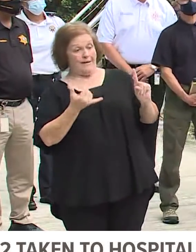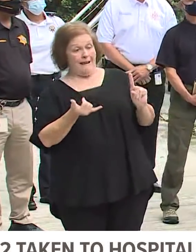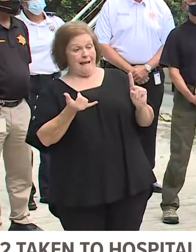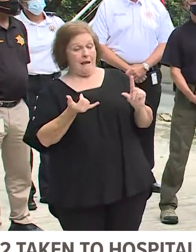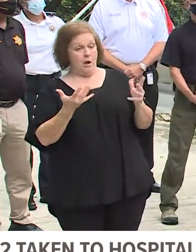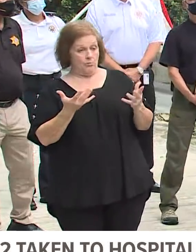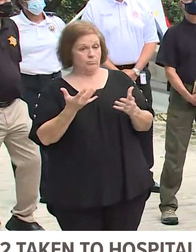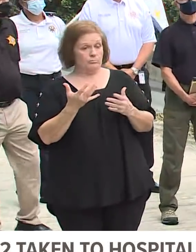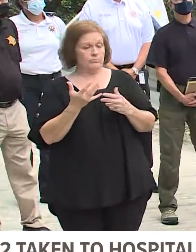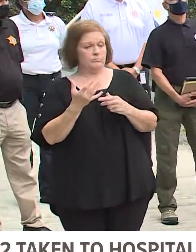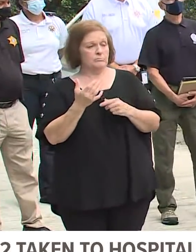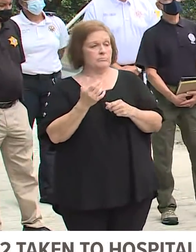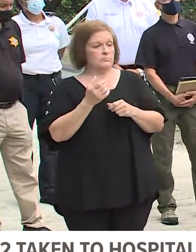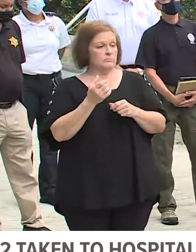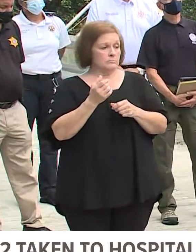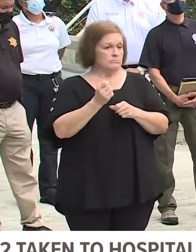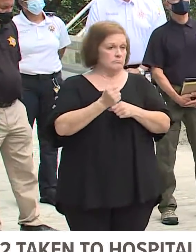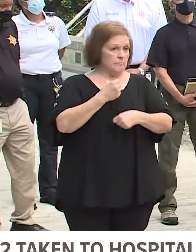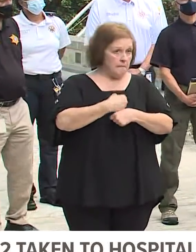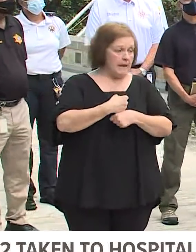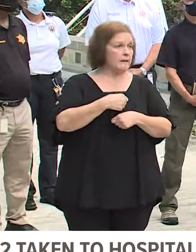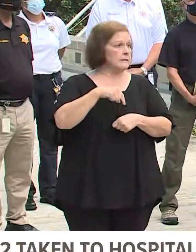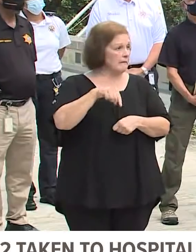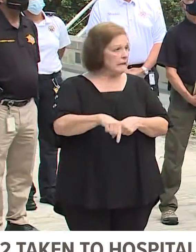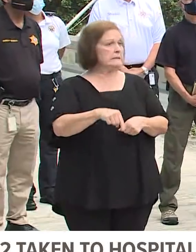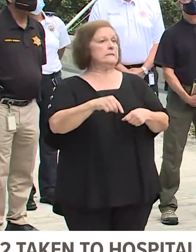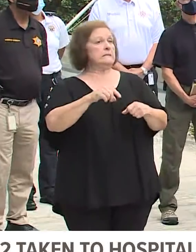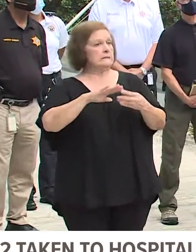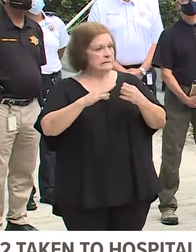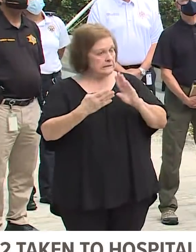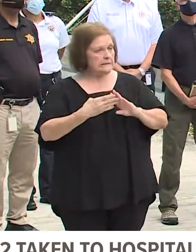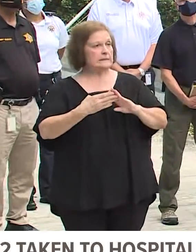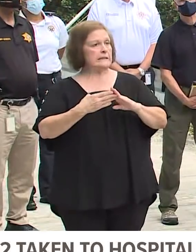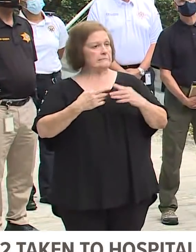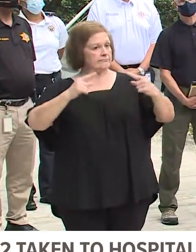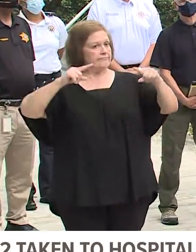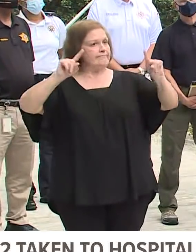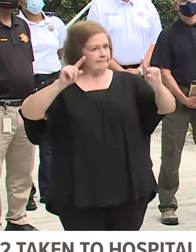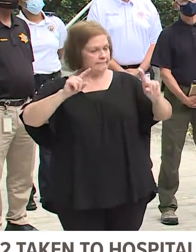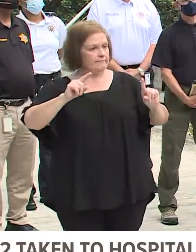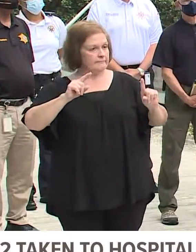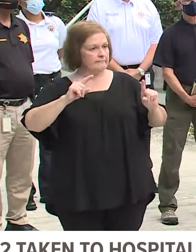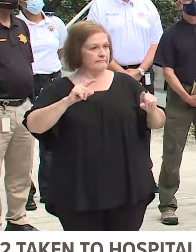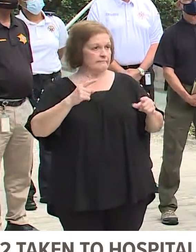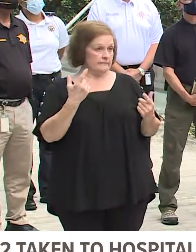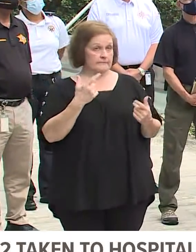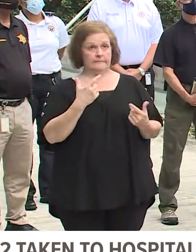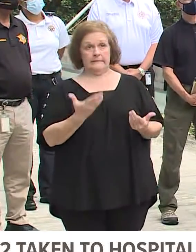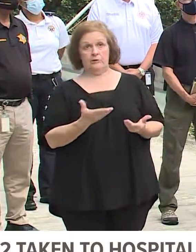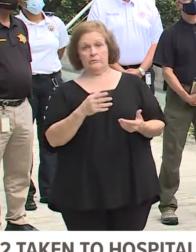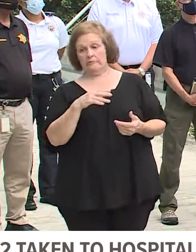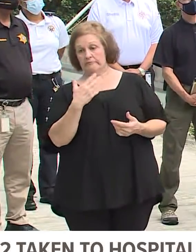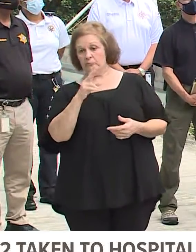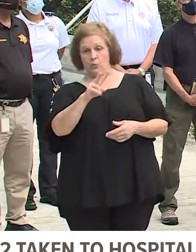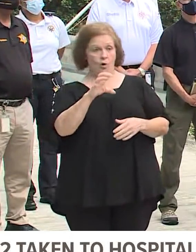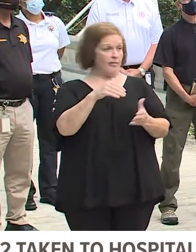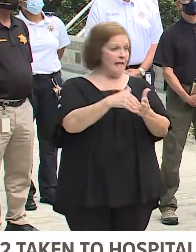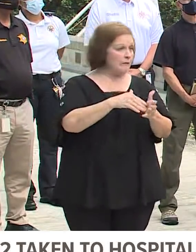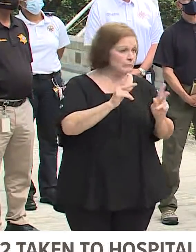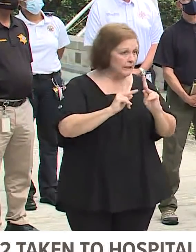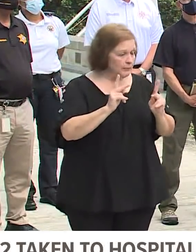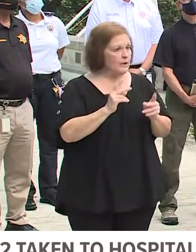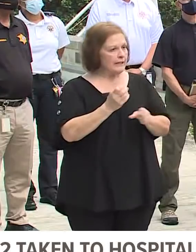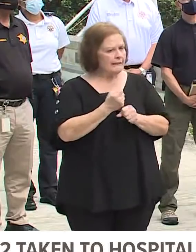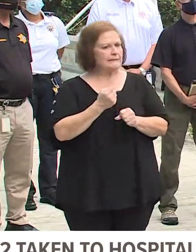is to make this city operable for our residents who are here which is somewhere in the neighborhood of 200,000 and get our city